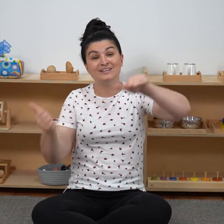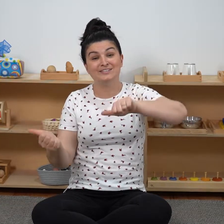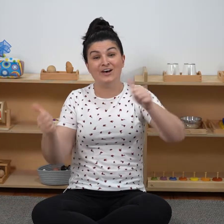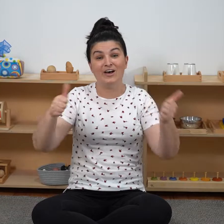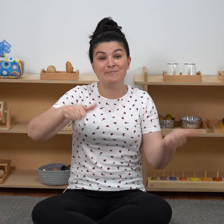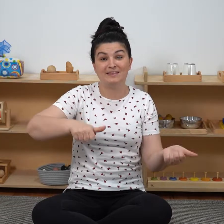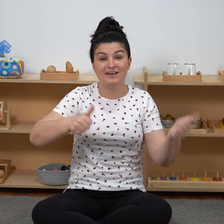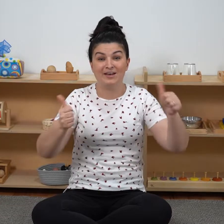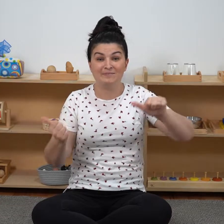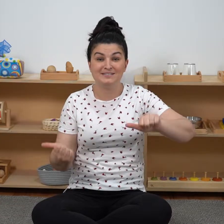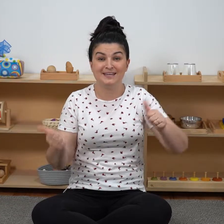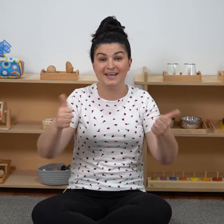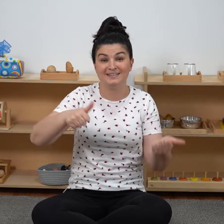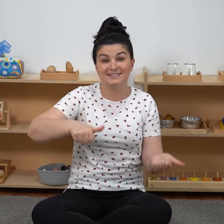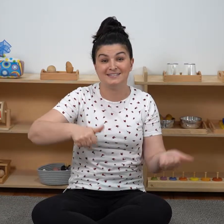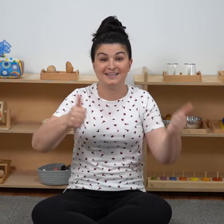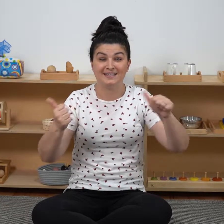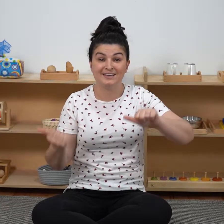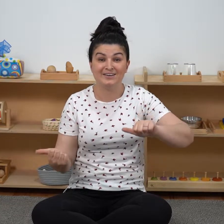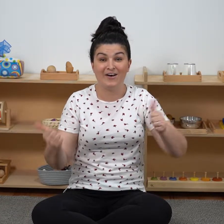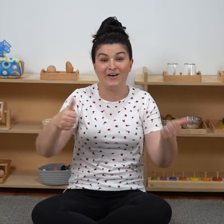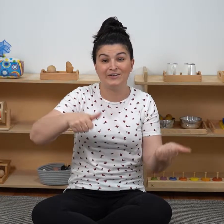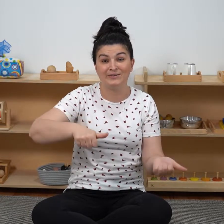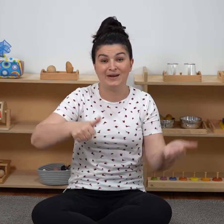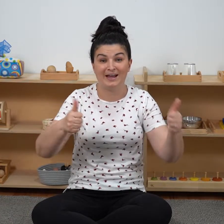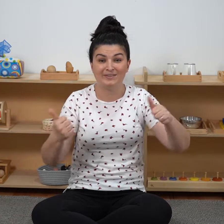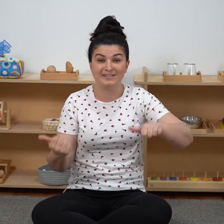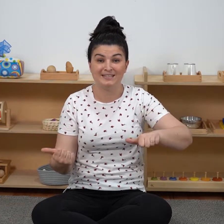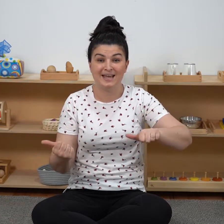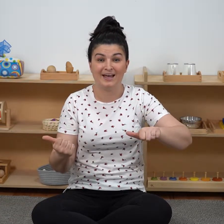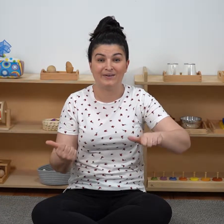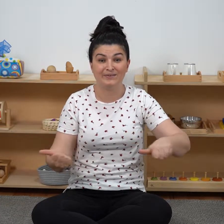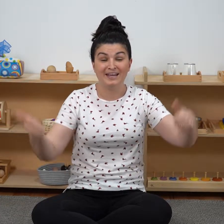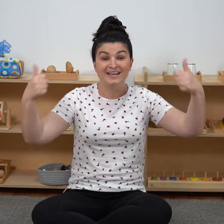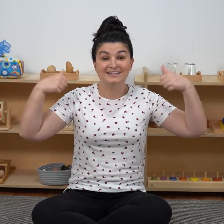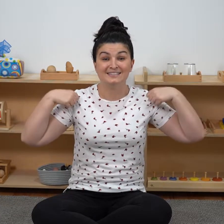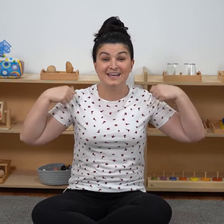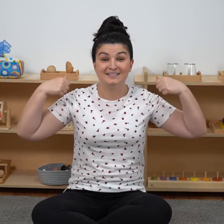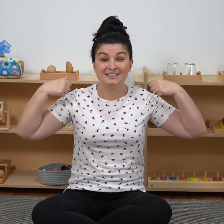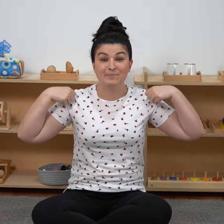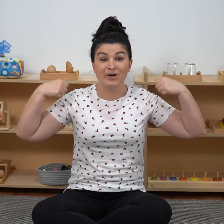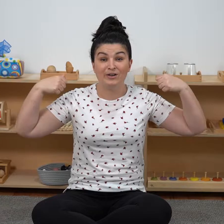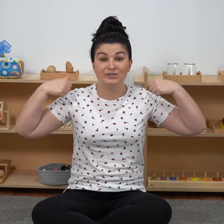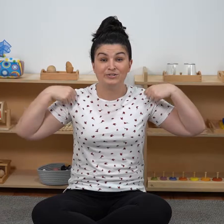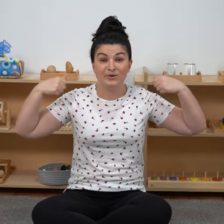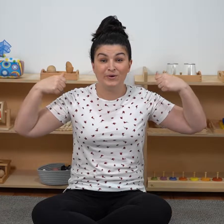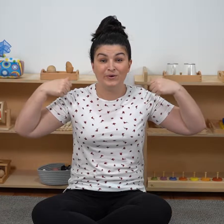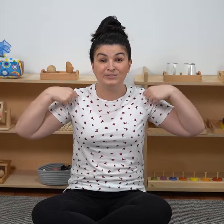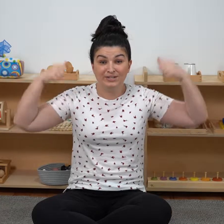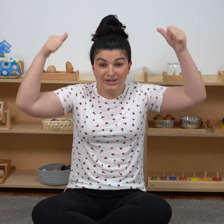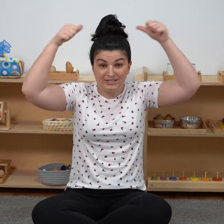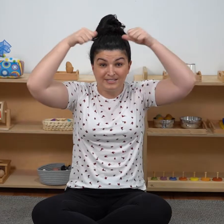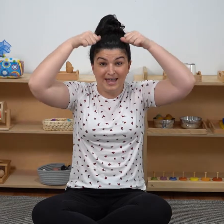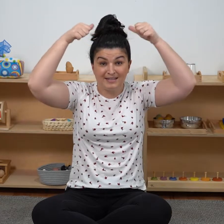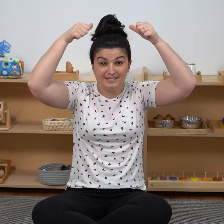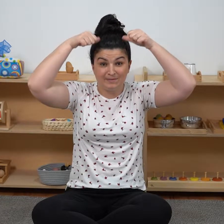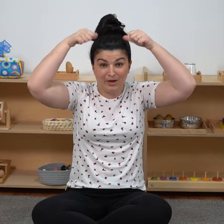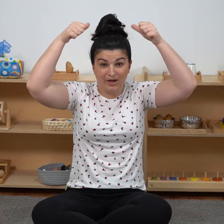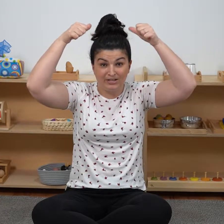Tommy thumb is dancing all around the town. Dance him on your shoulders, dance him on